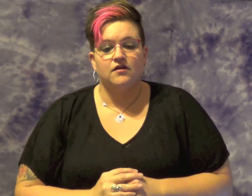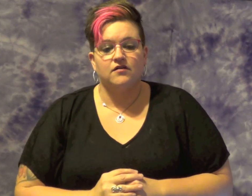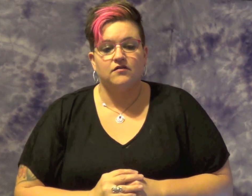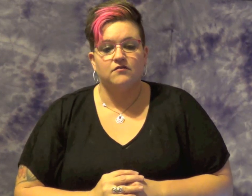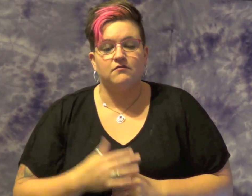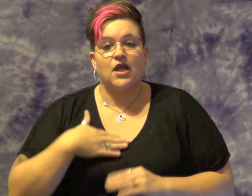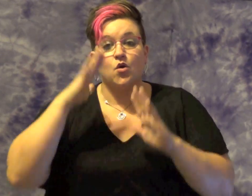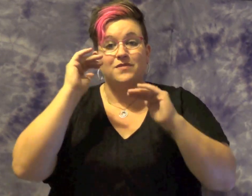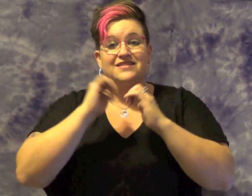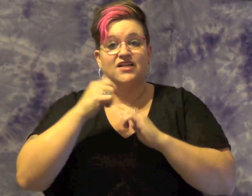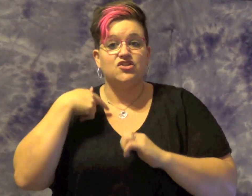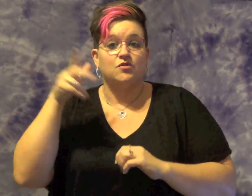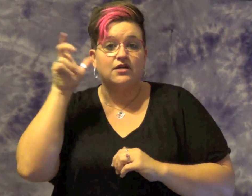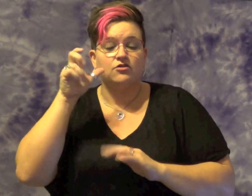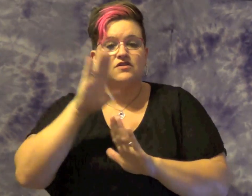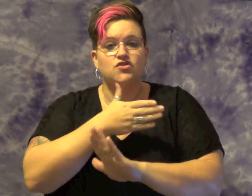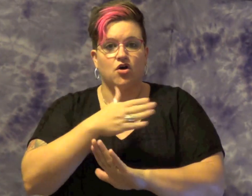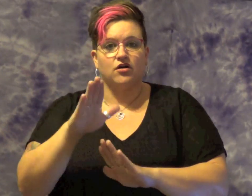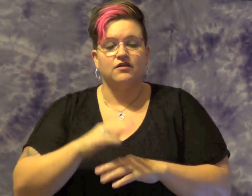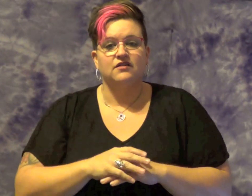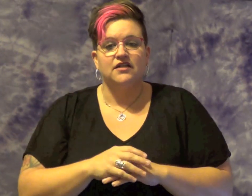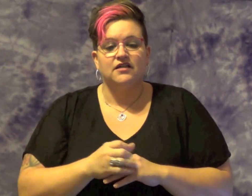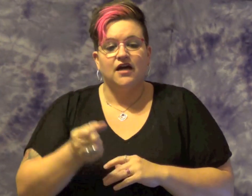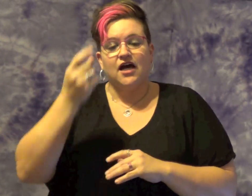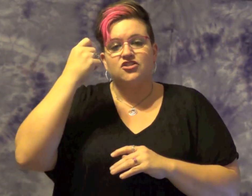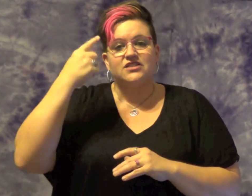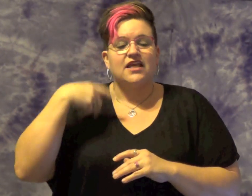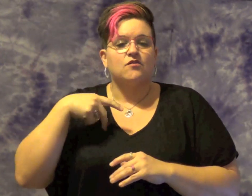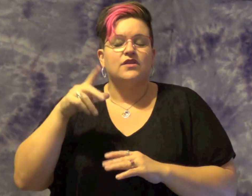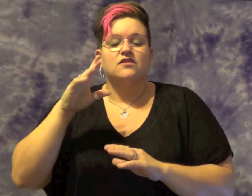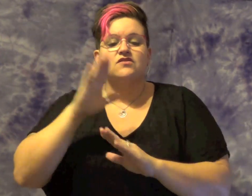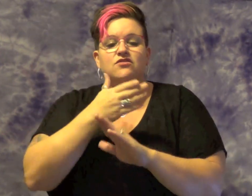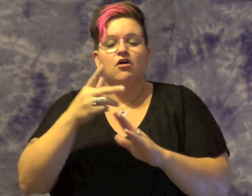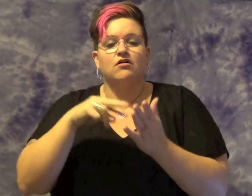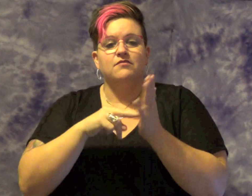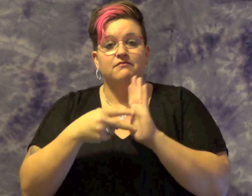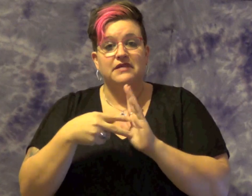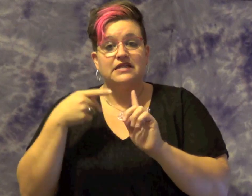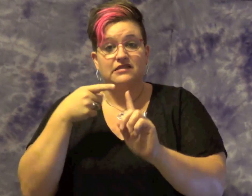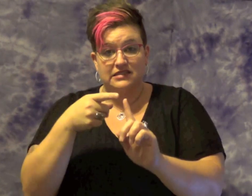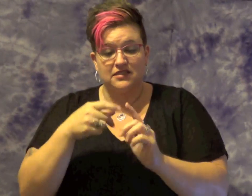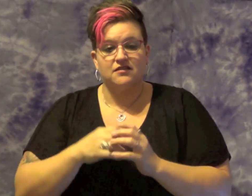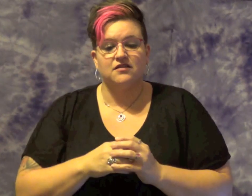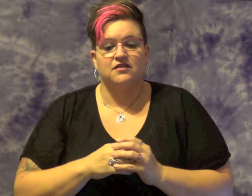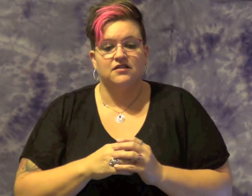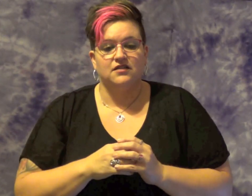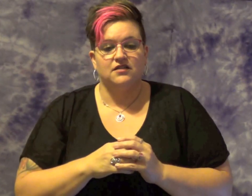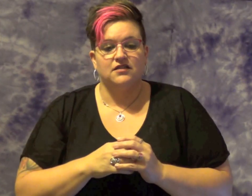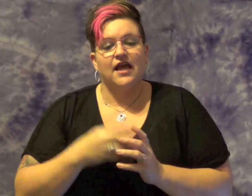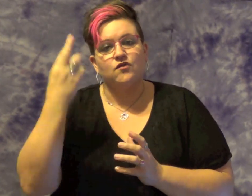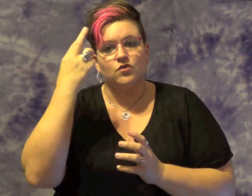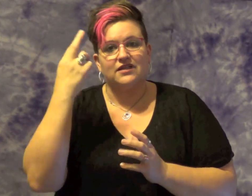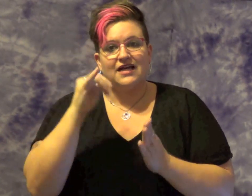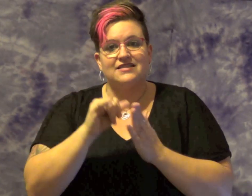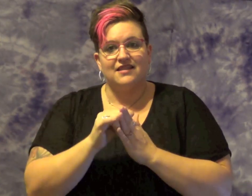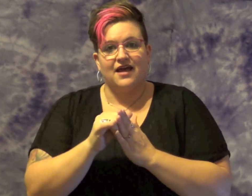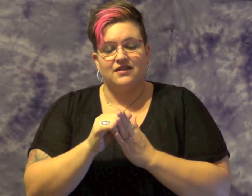My hope is that you hear this song, understand what this song means, and realize that